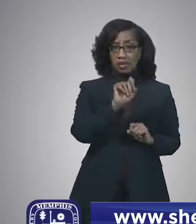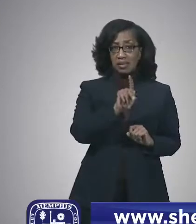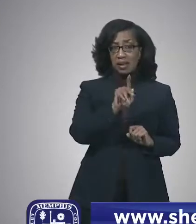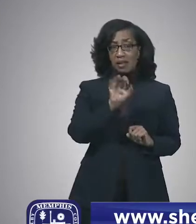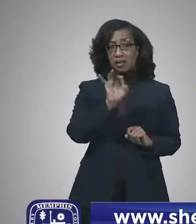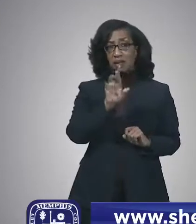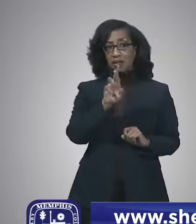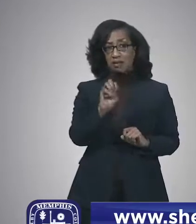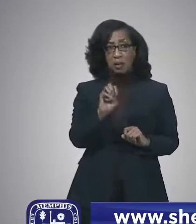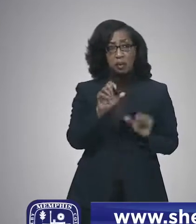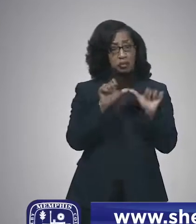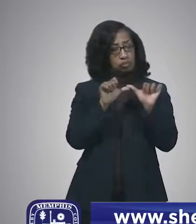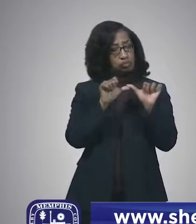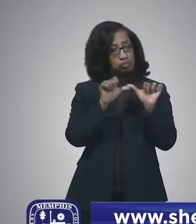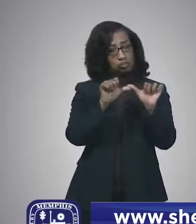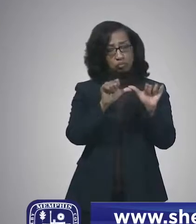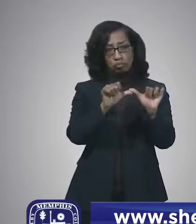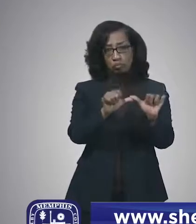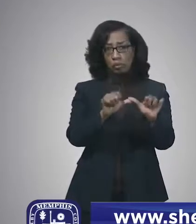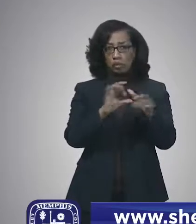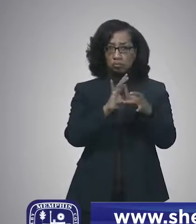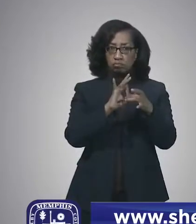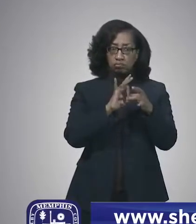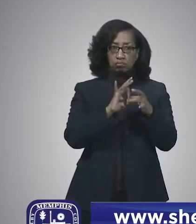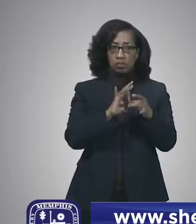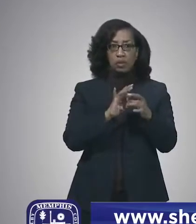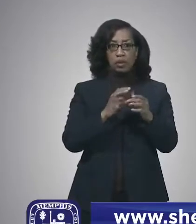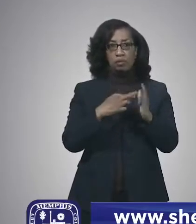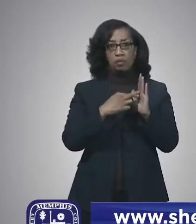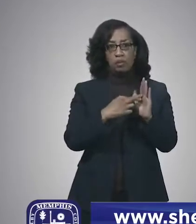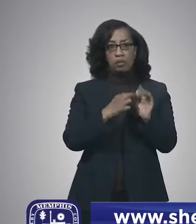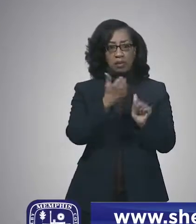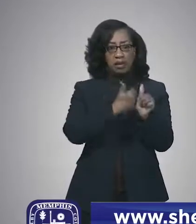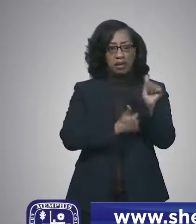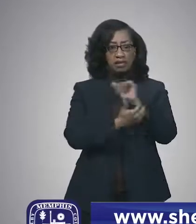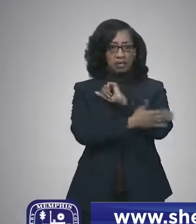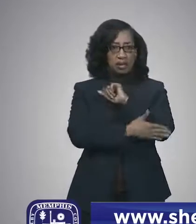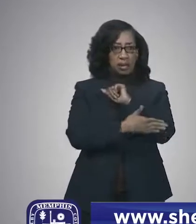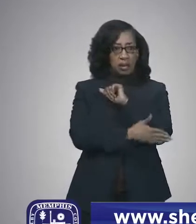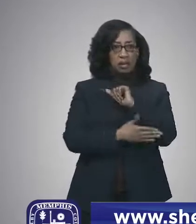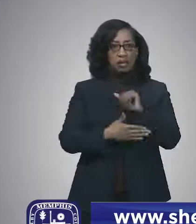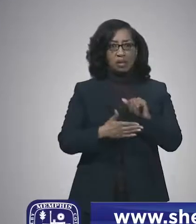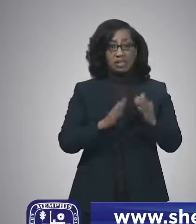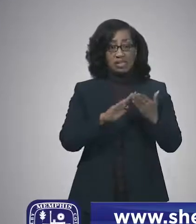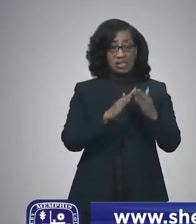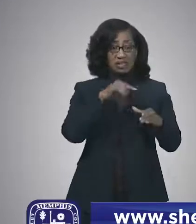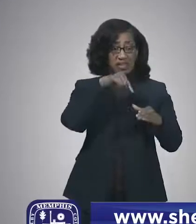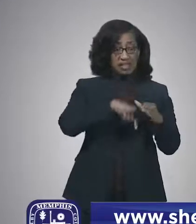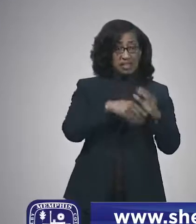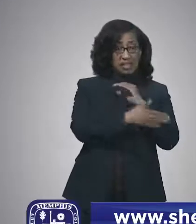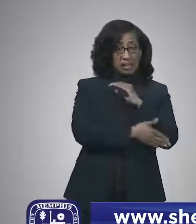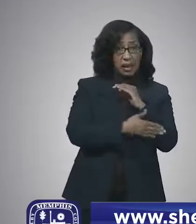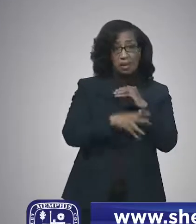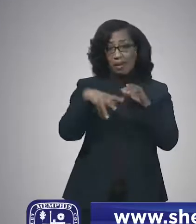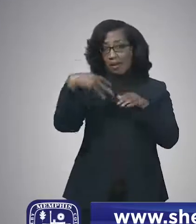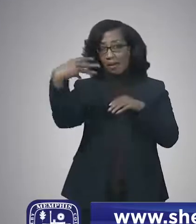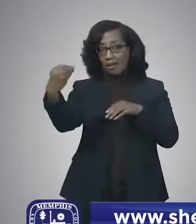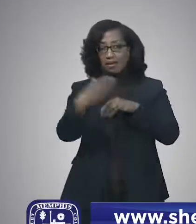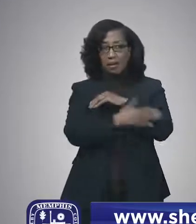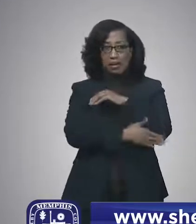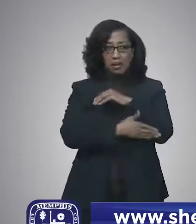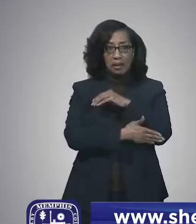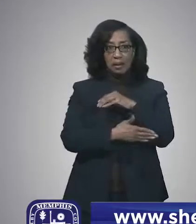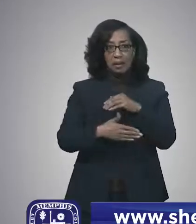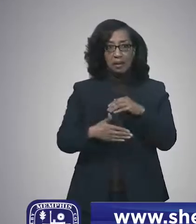representatives from every city in this county. We have representatives from cities outside this county. We have representatives from the counties surrounding